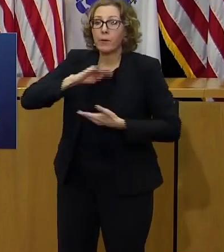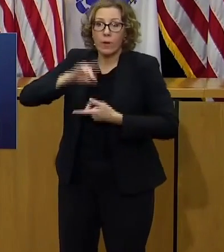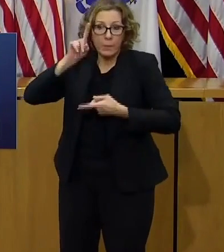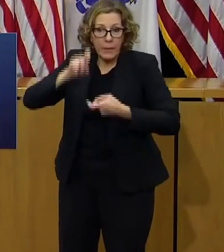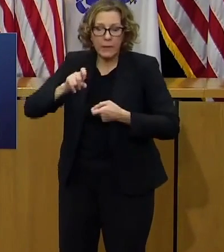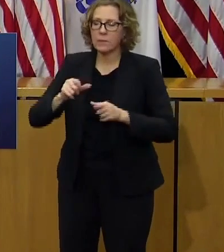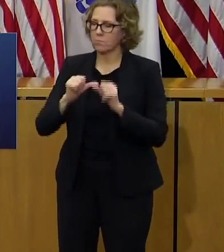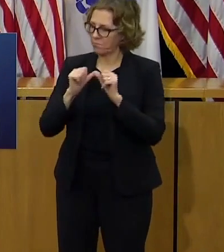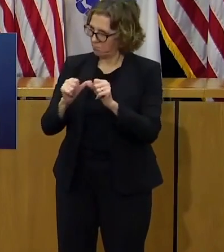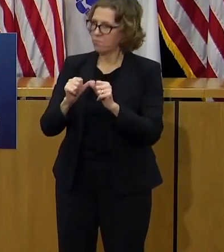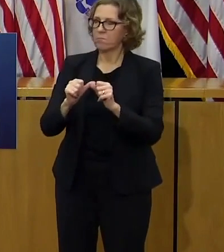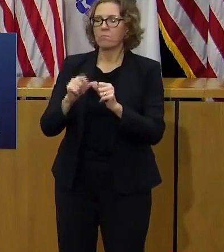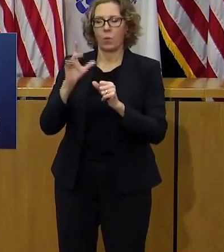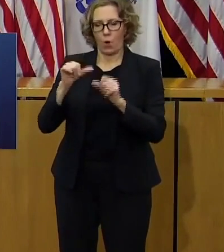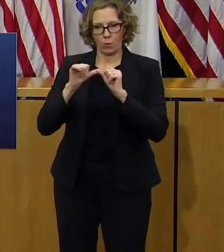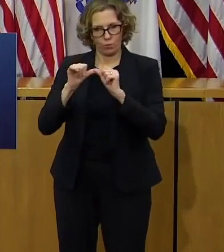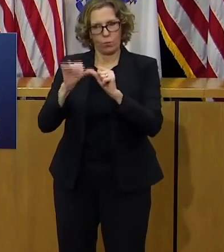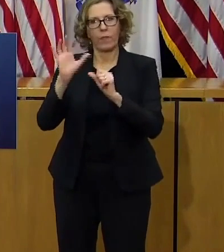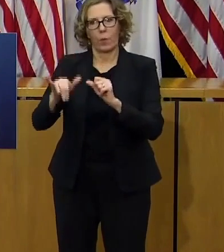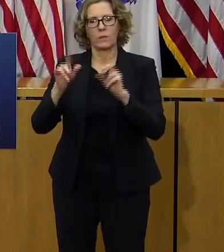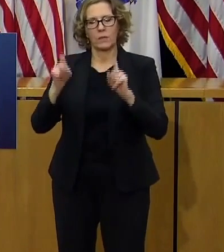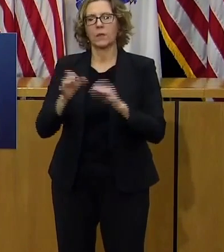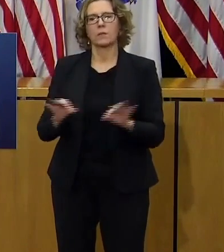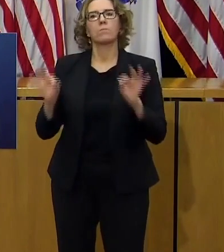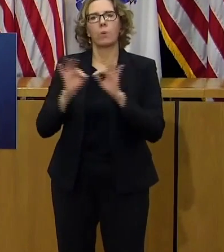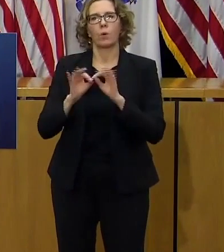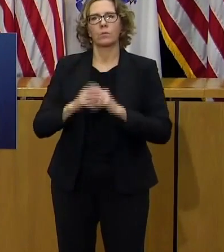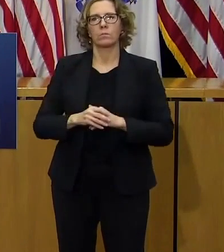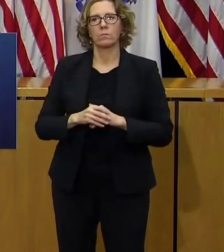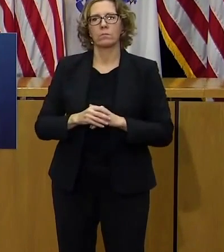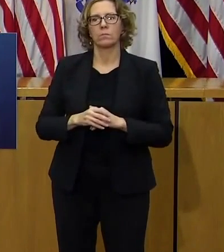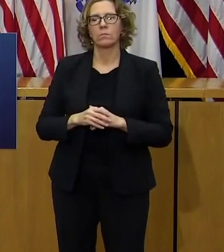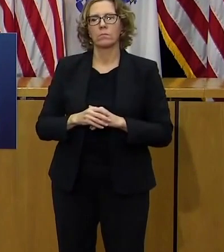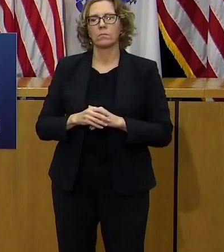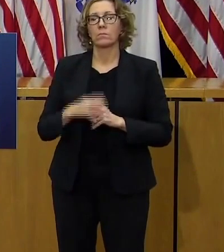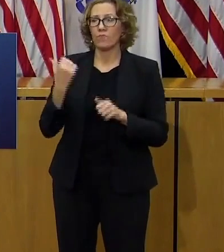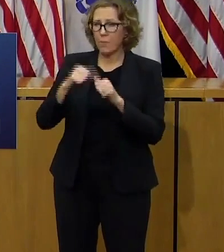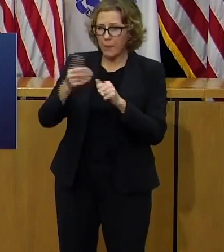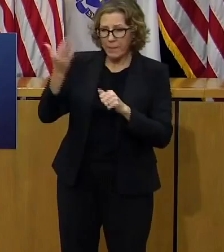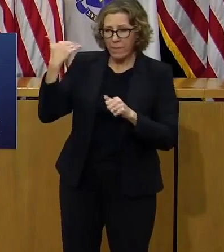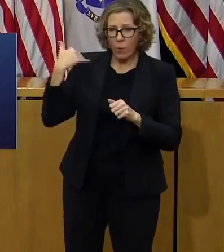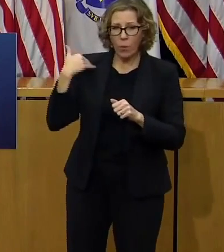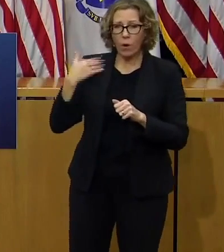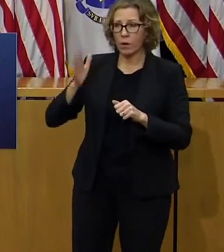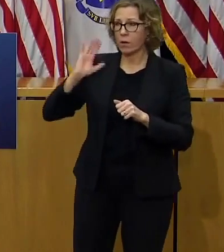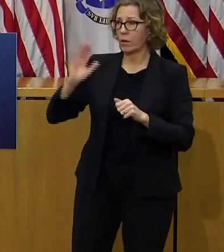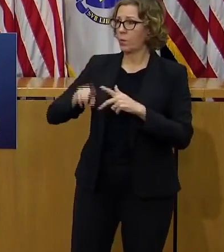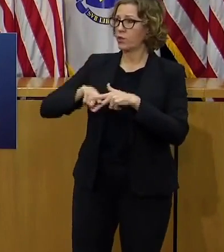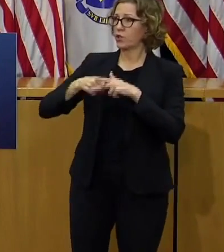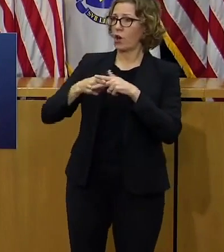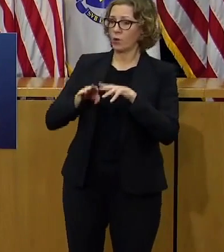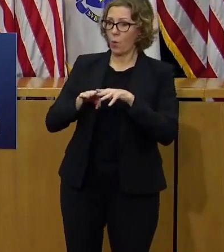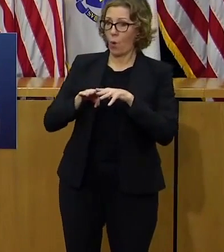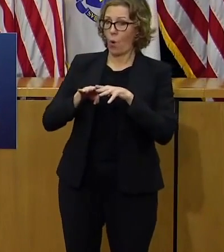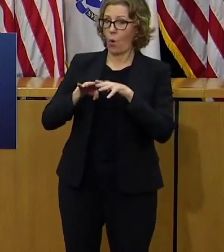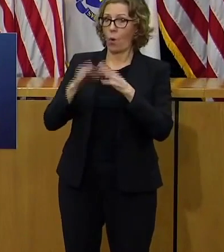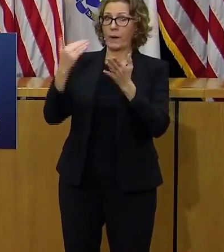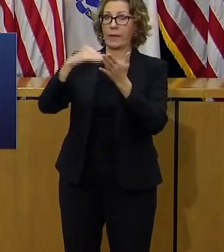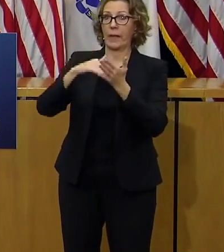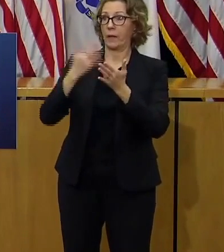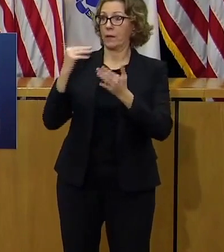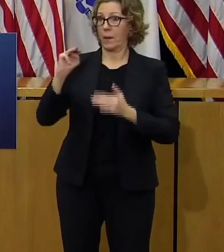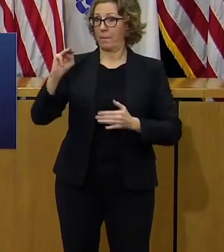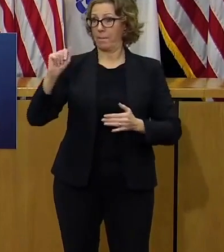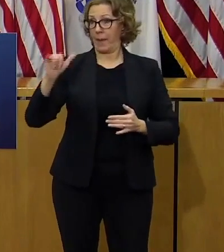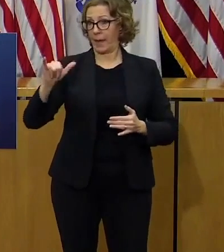we want those to continue so if you think about when we first started to reopen the commonwealth in may the